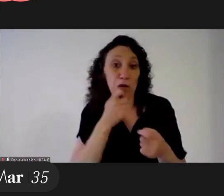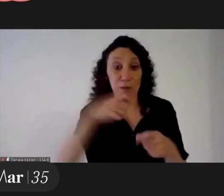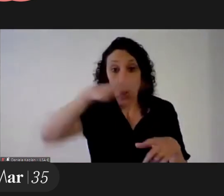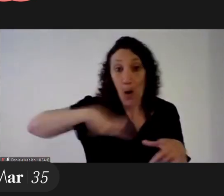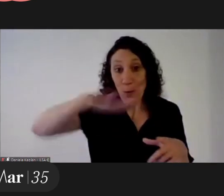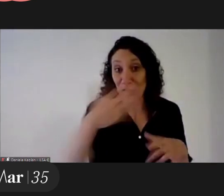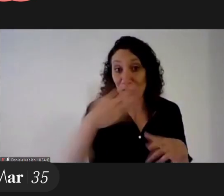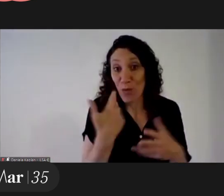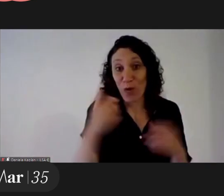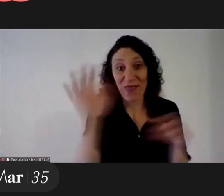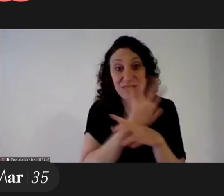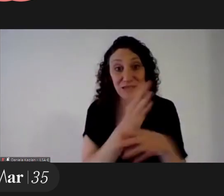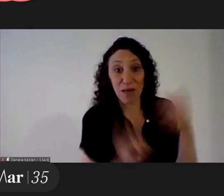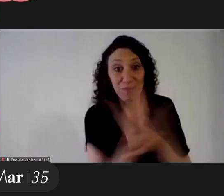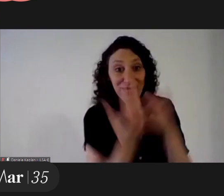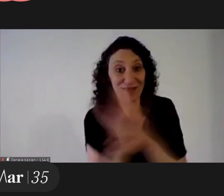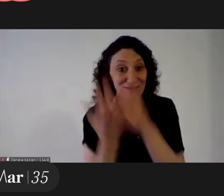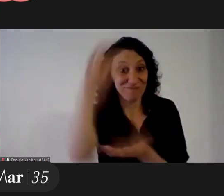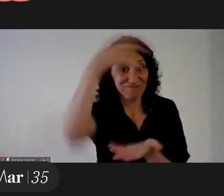um neighborhood